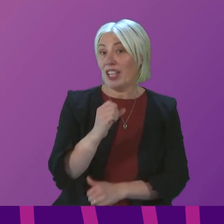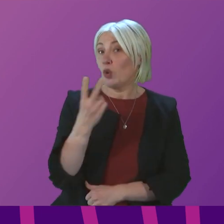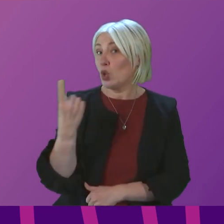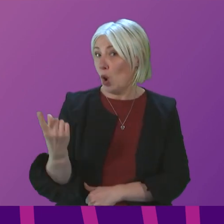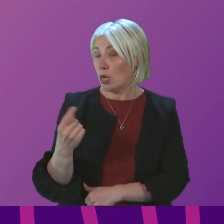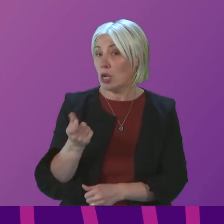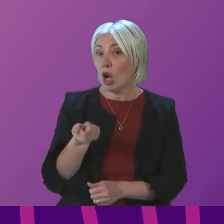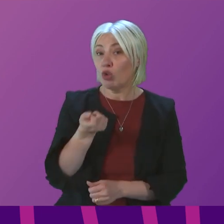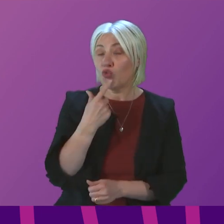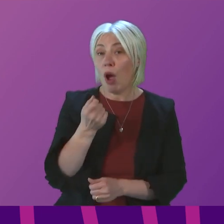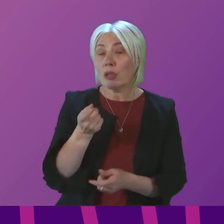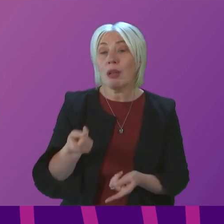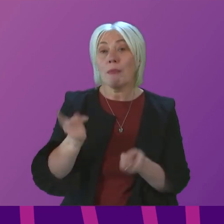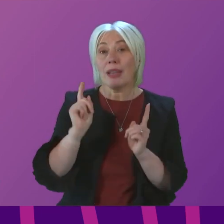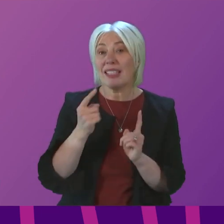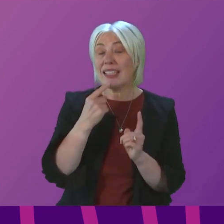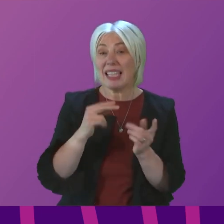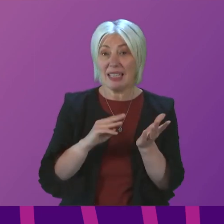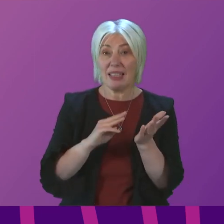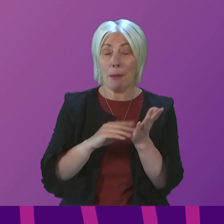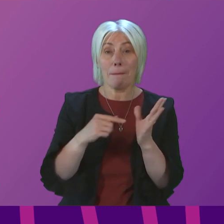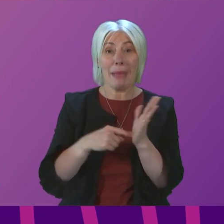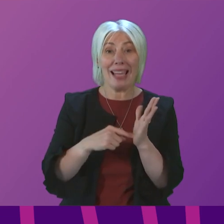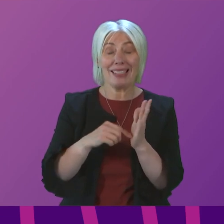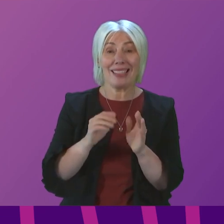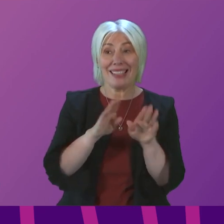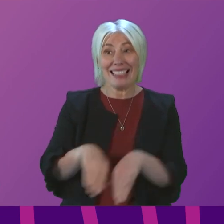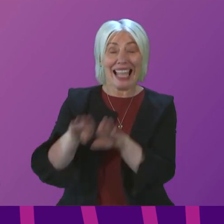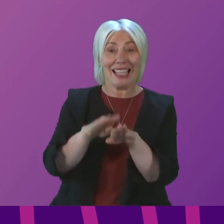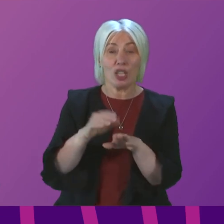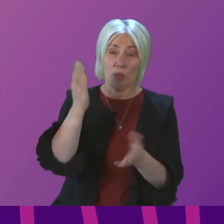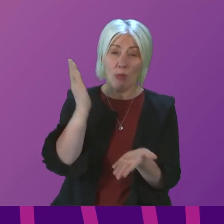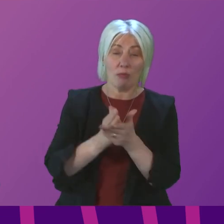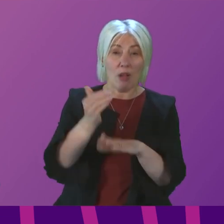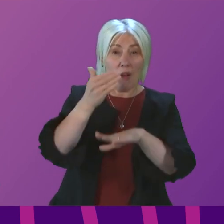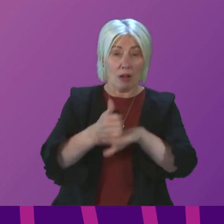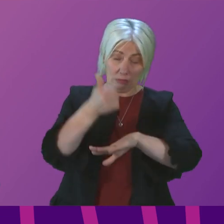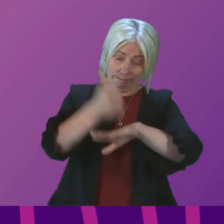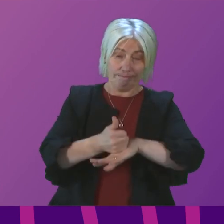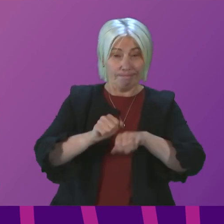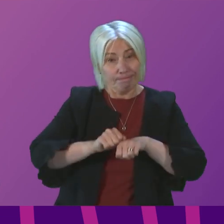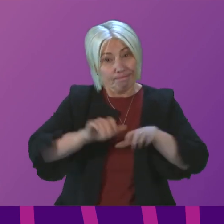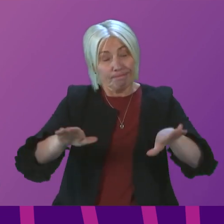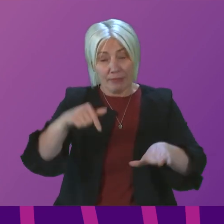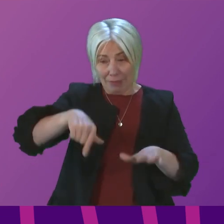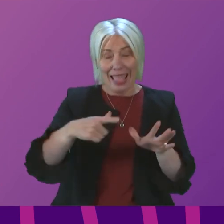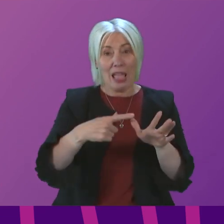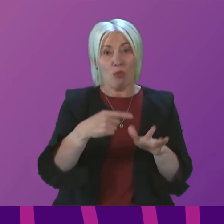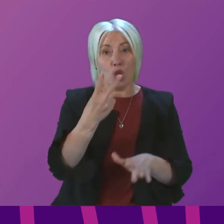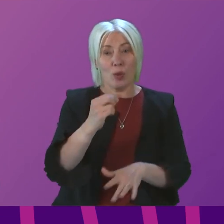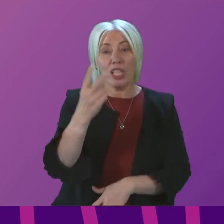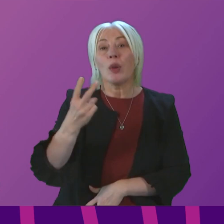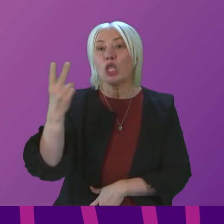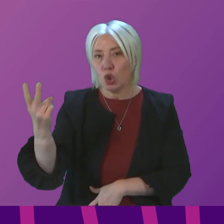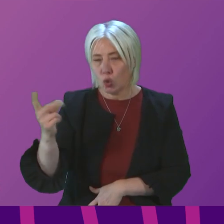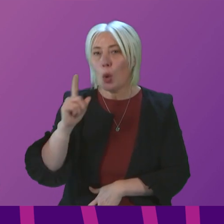the Drugs Minister pledged that the MAT standards would be fully embedded across the country by April 2022. In reality,